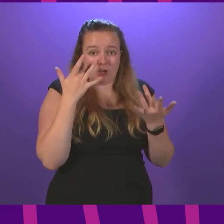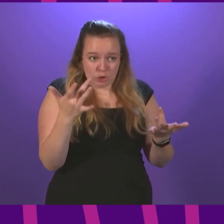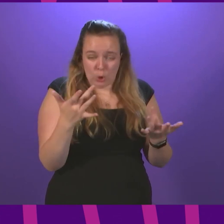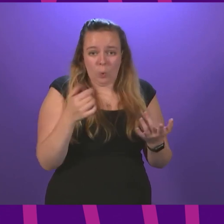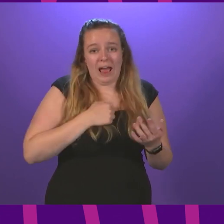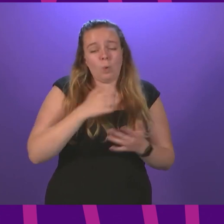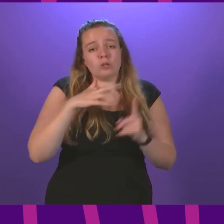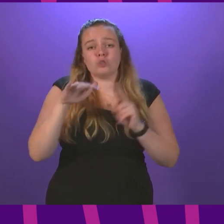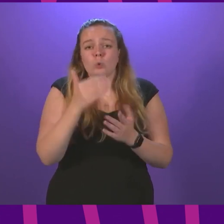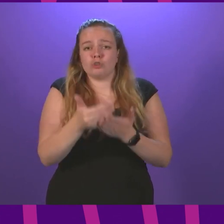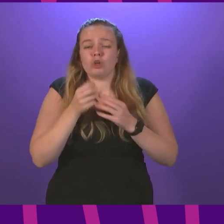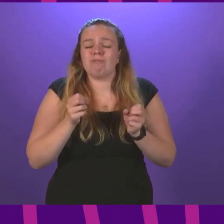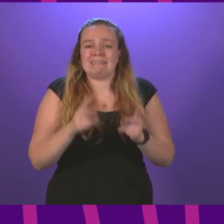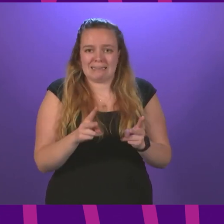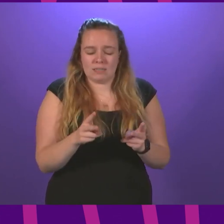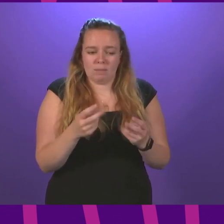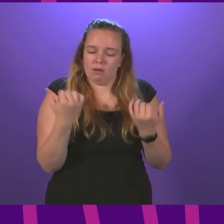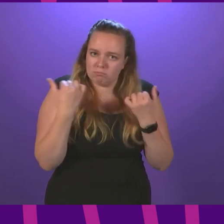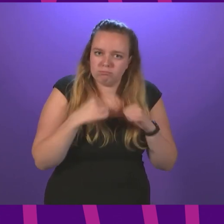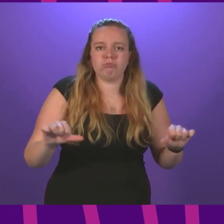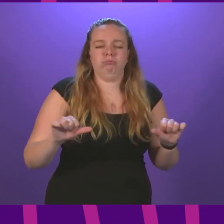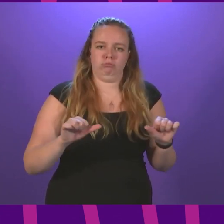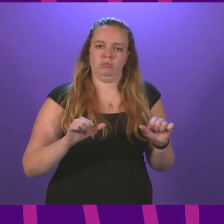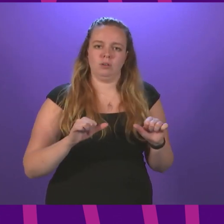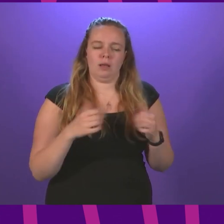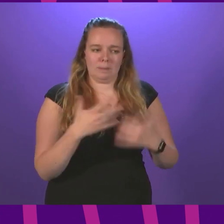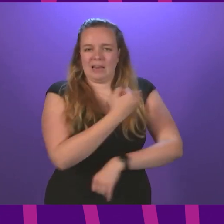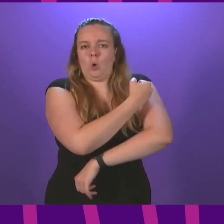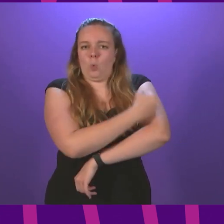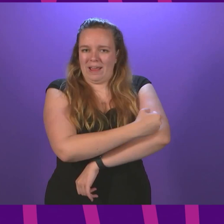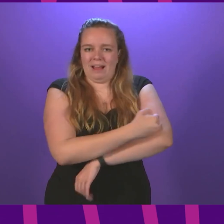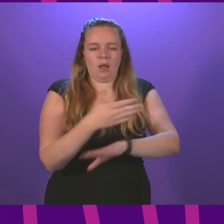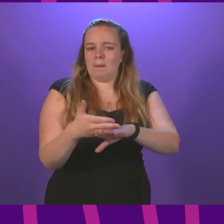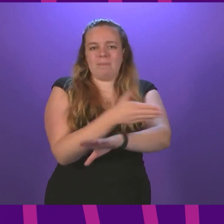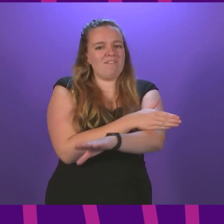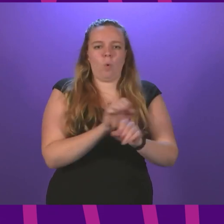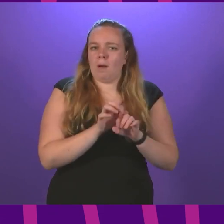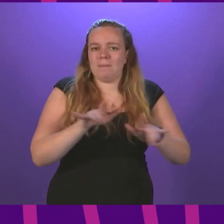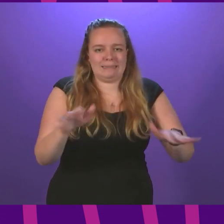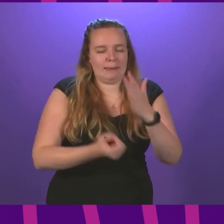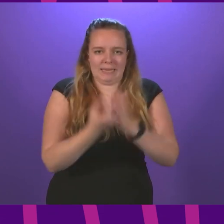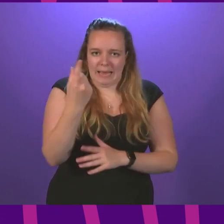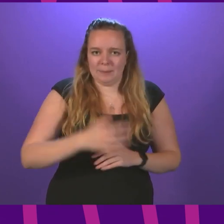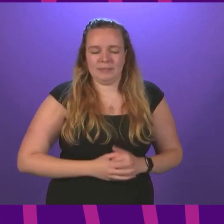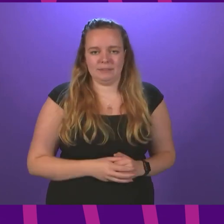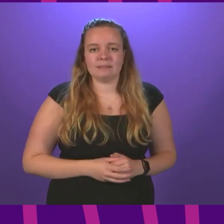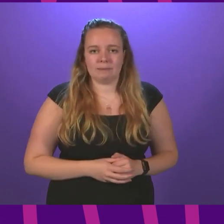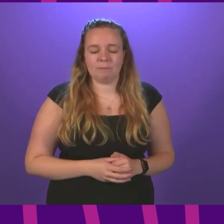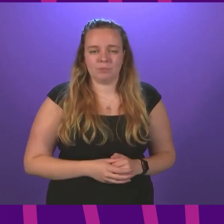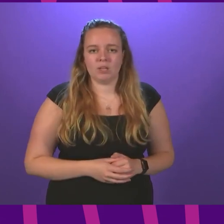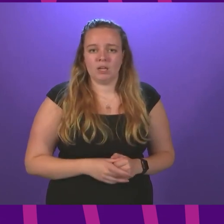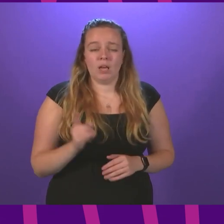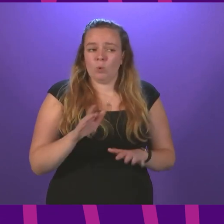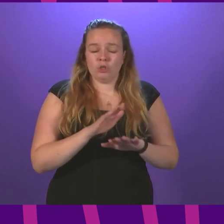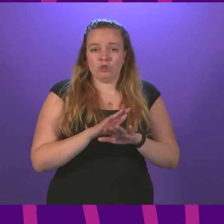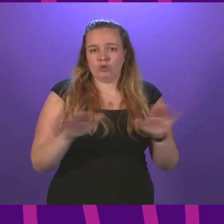social security system had finally been fatally weakened long before the pandemic came along. It was not